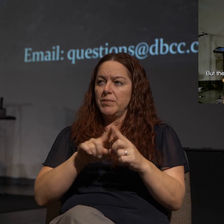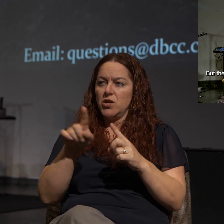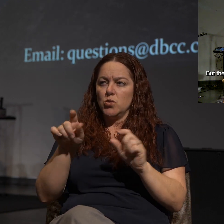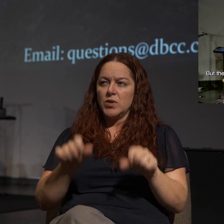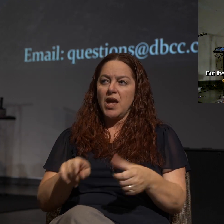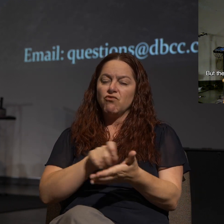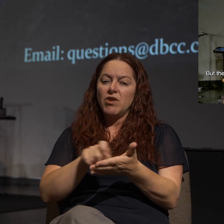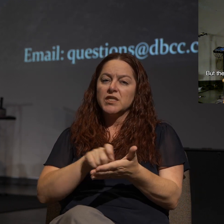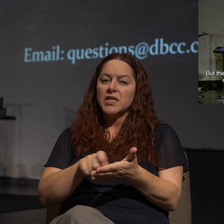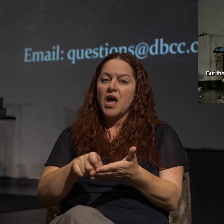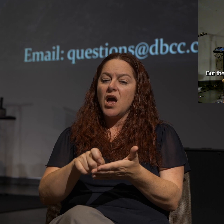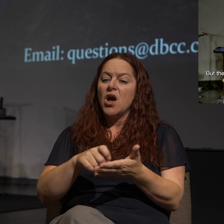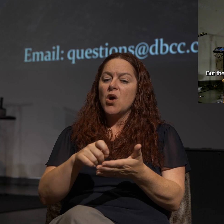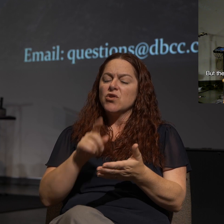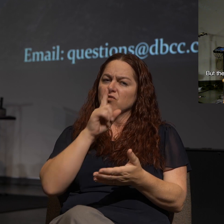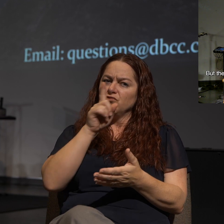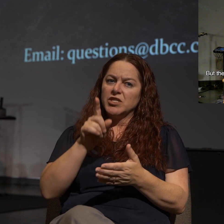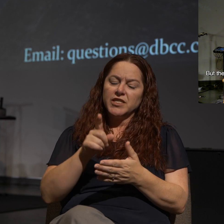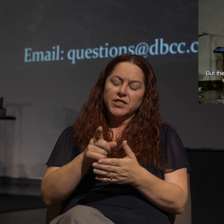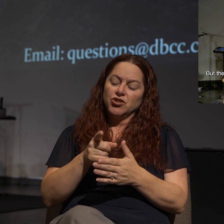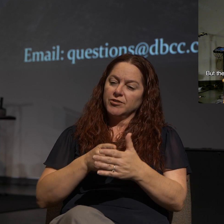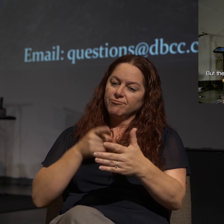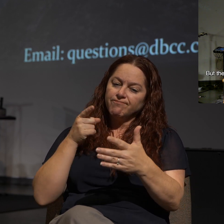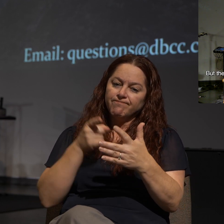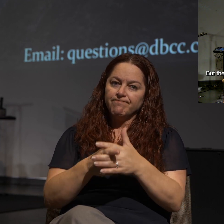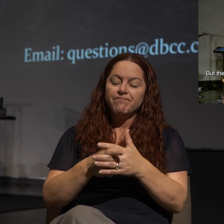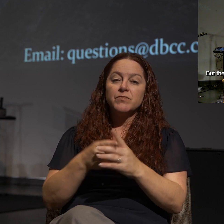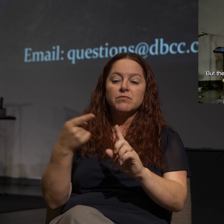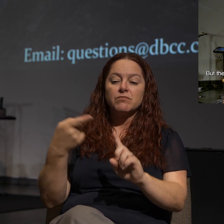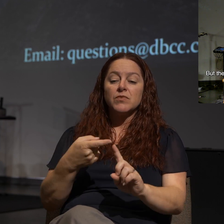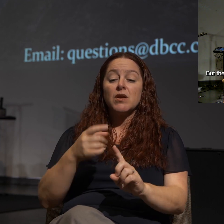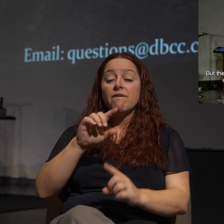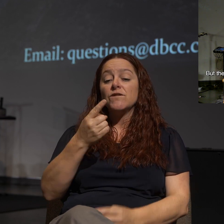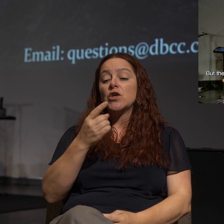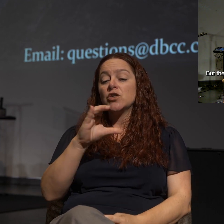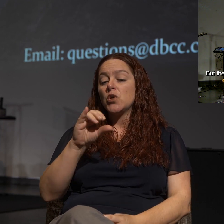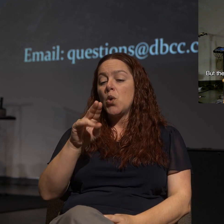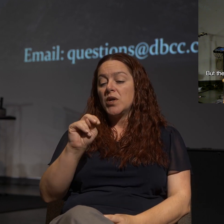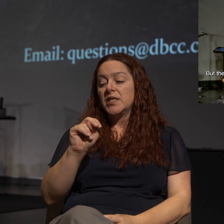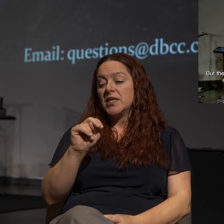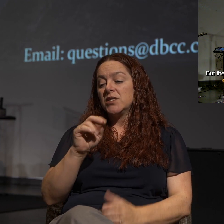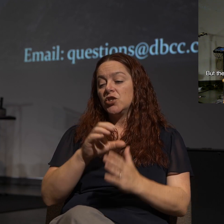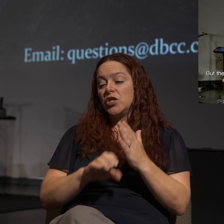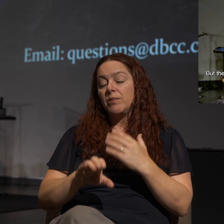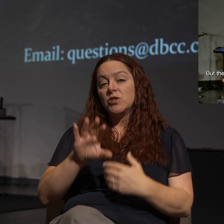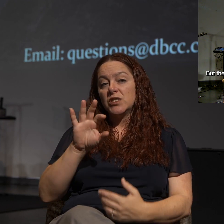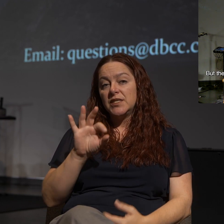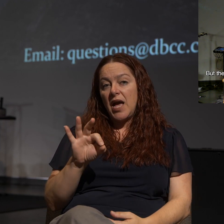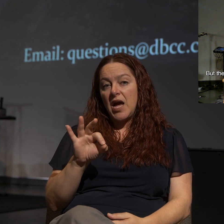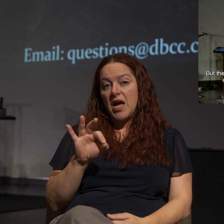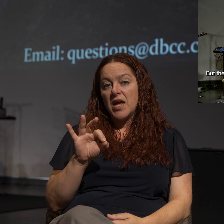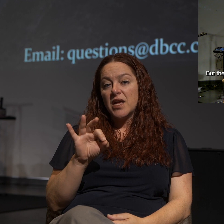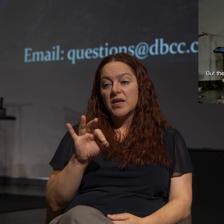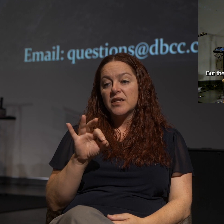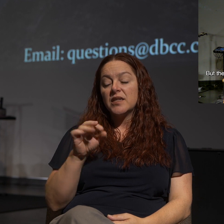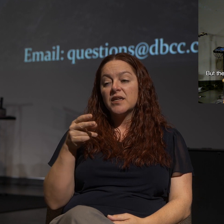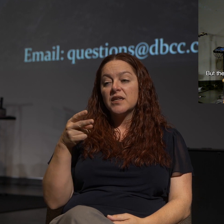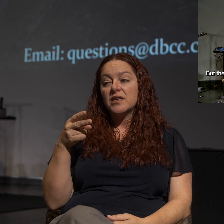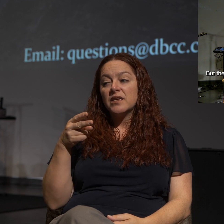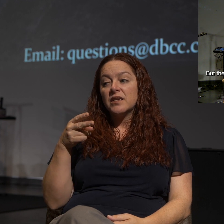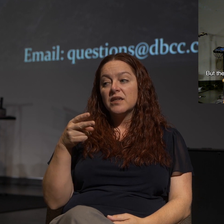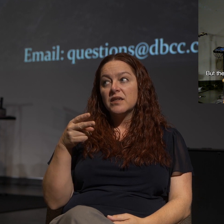But it also just really drives this point home. It's 1 Corinthians chapter 9. 1 Corinthians 9,